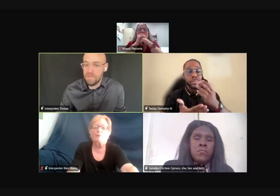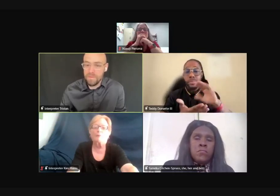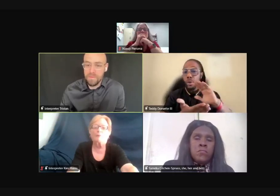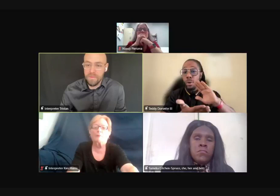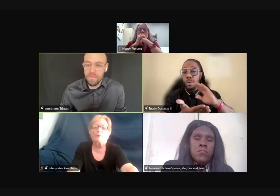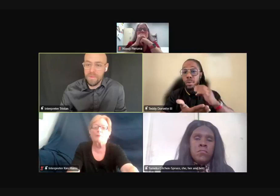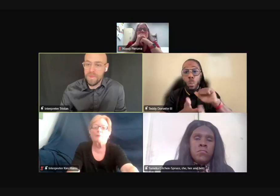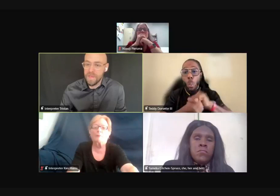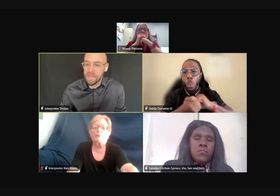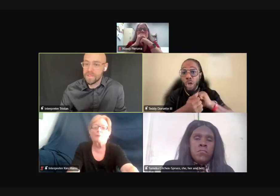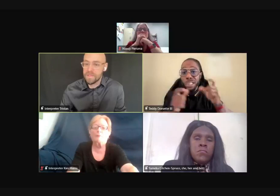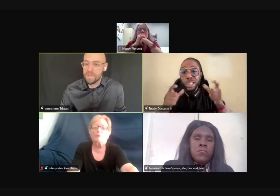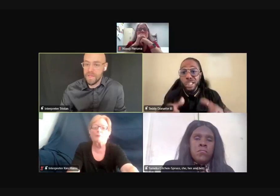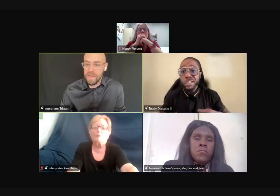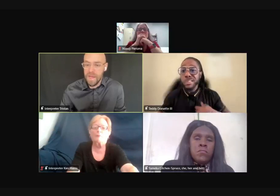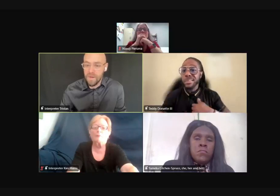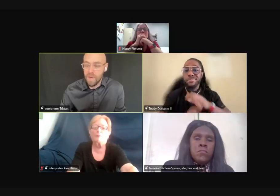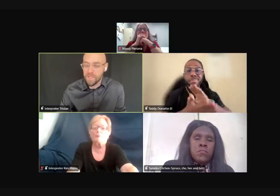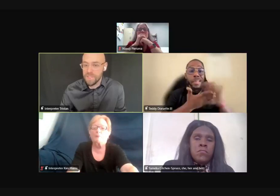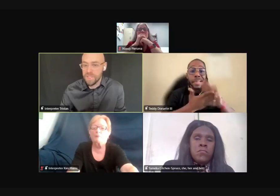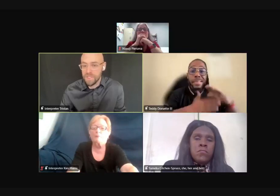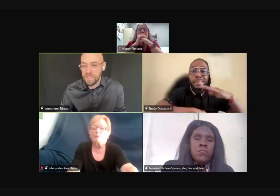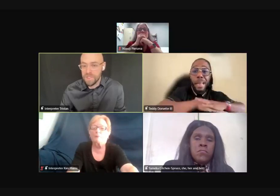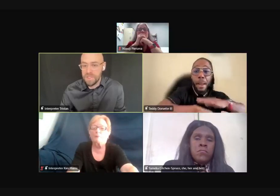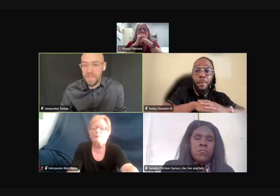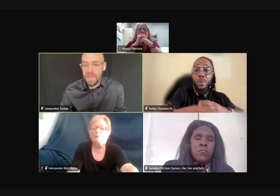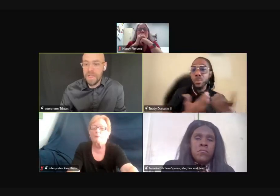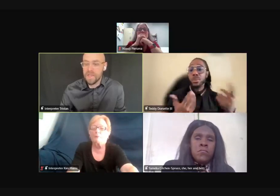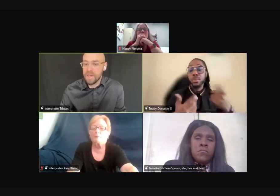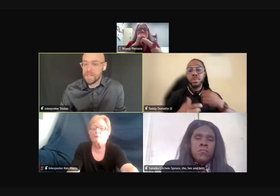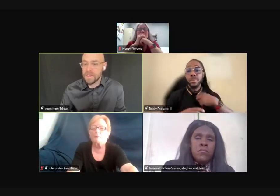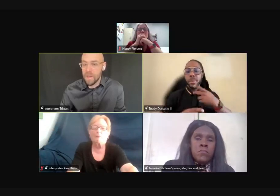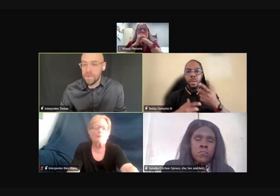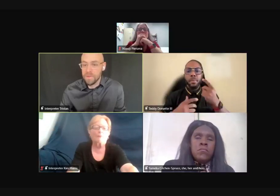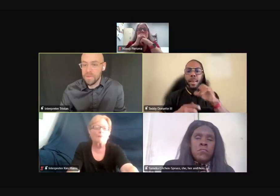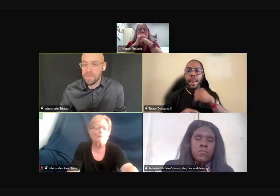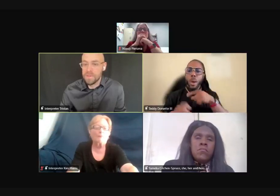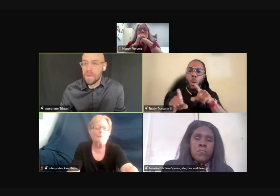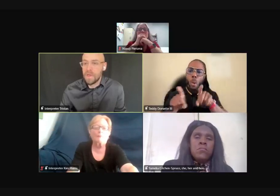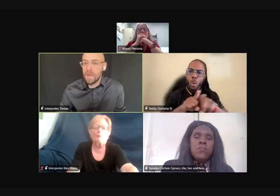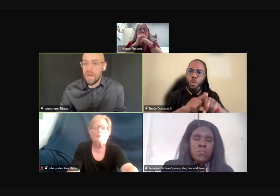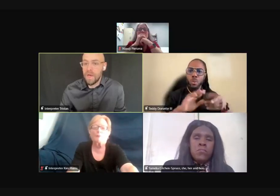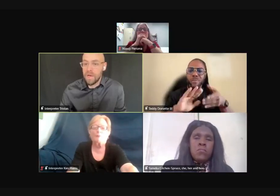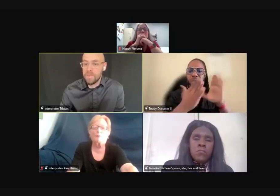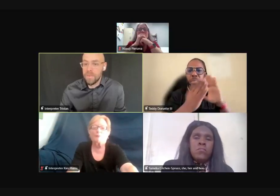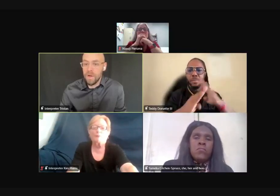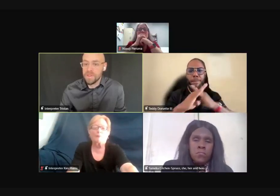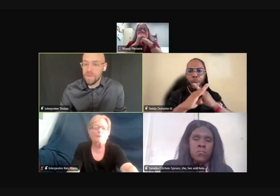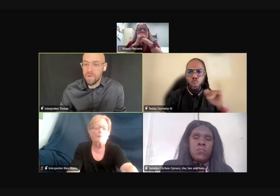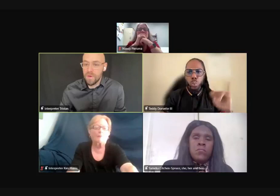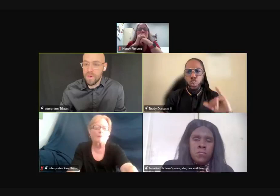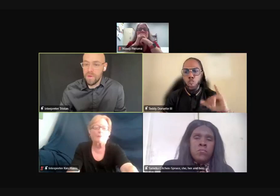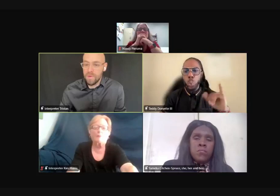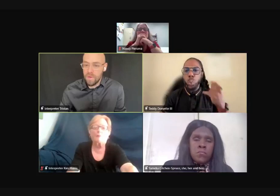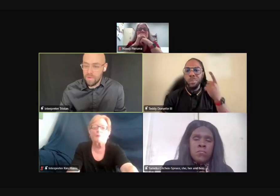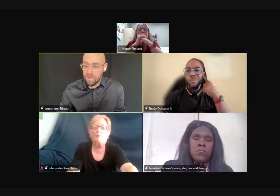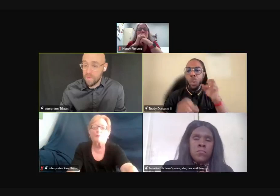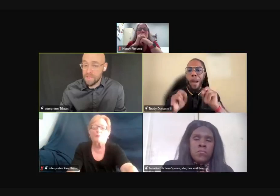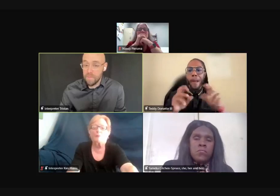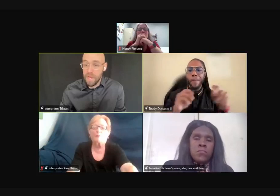things like that, washing dishes, cleaning tables, also